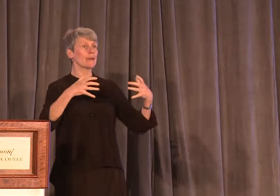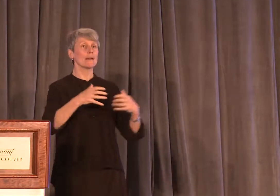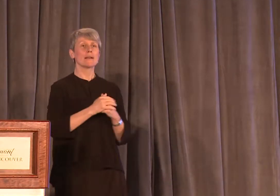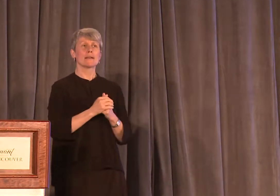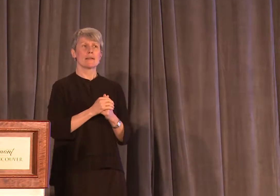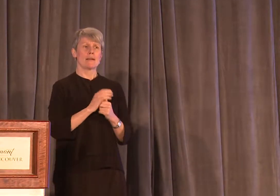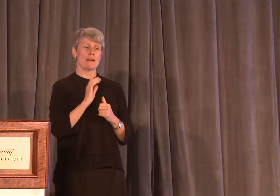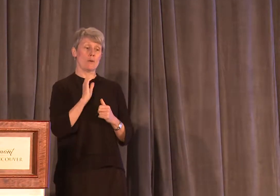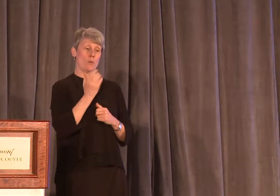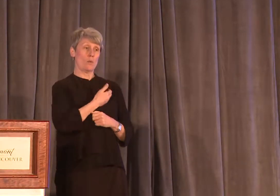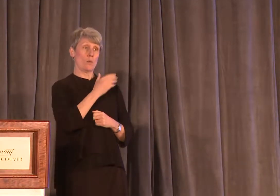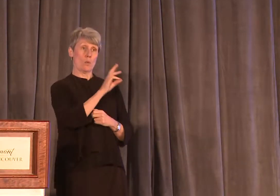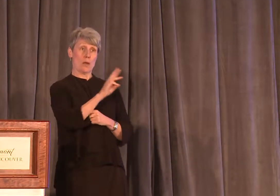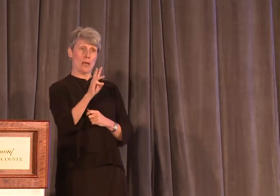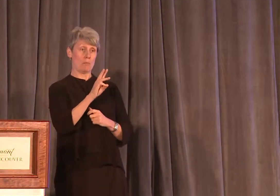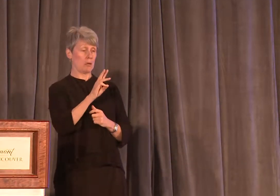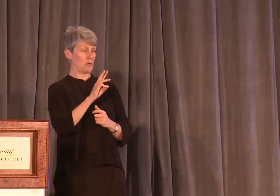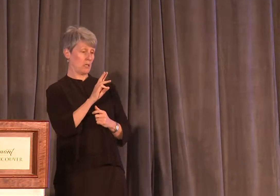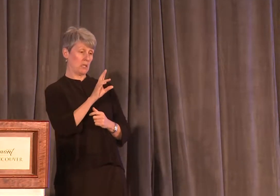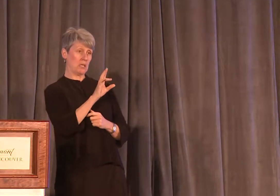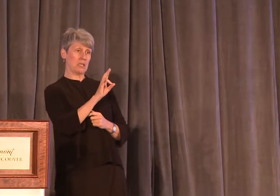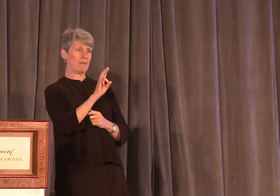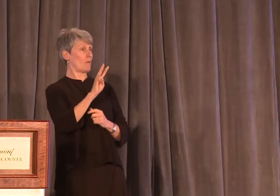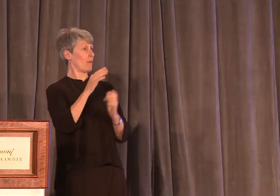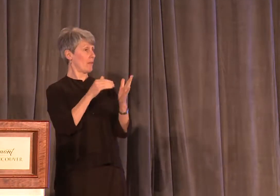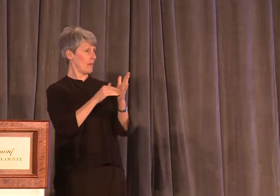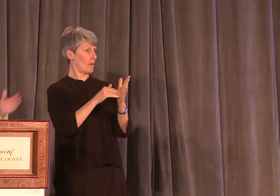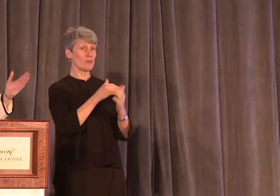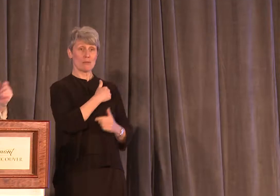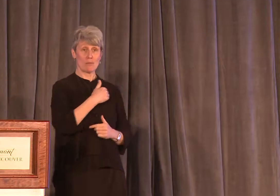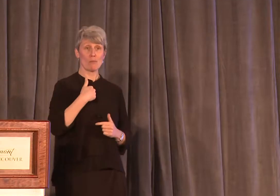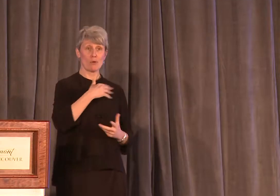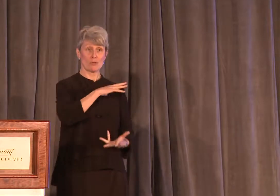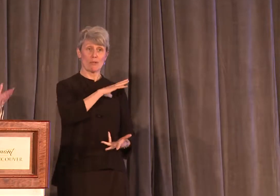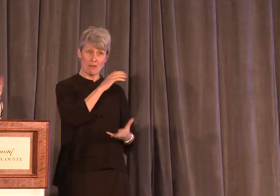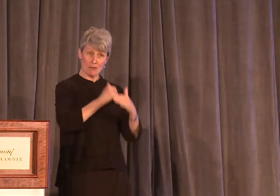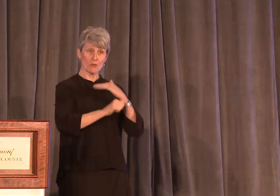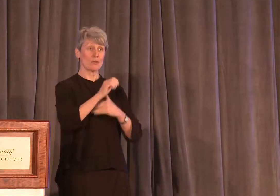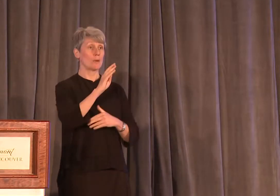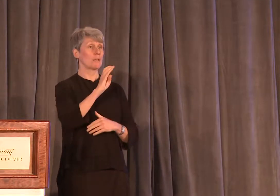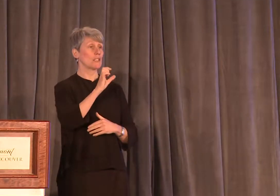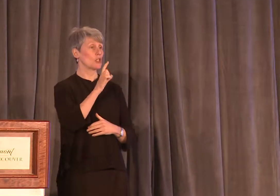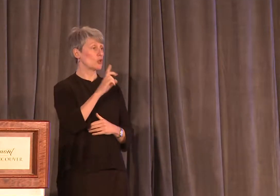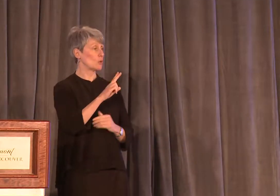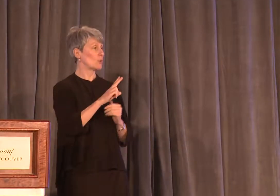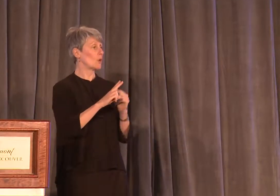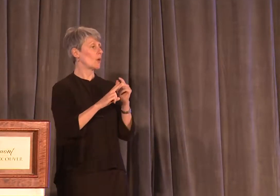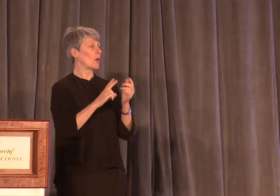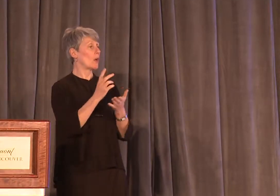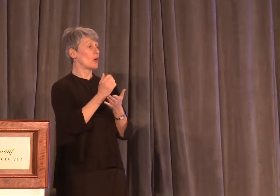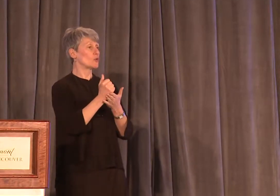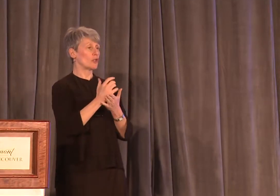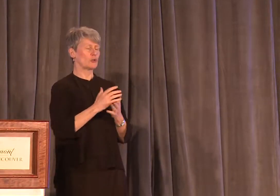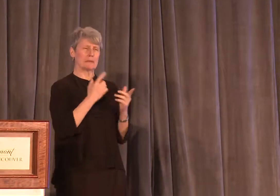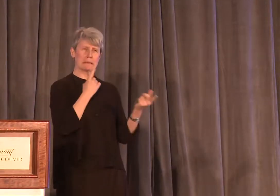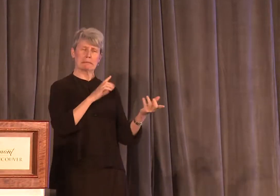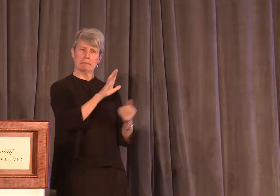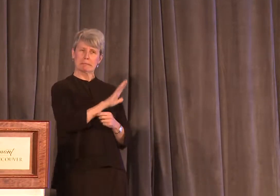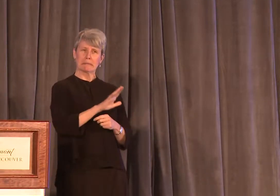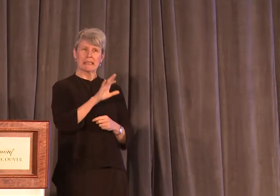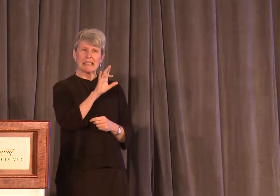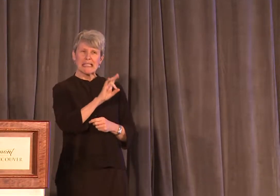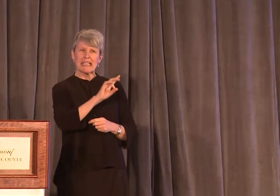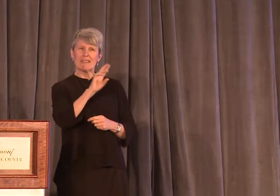officially on our website over 74,000 members, but according to our treasurer, who's been crunching numbers, I think we're closer to